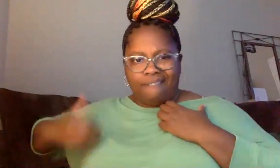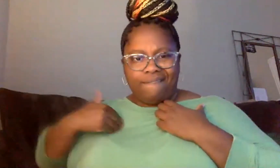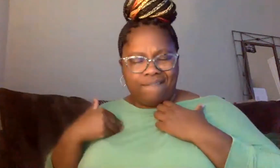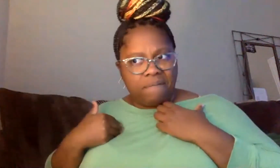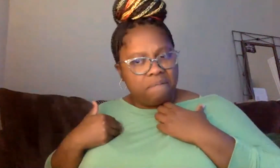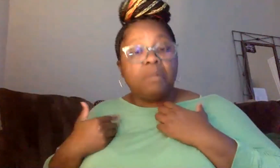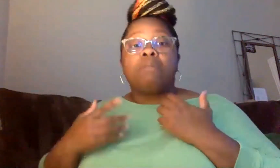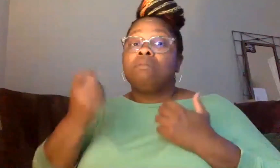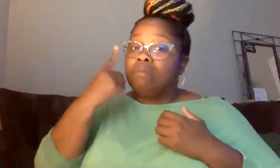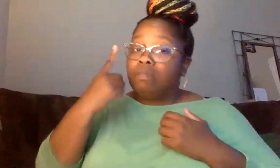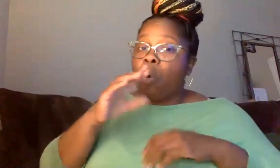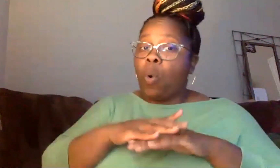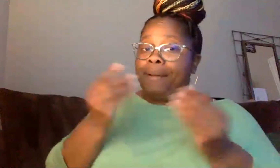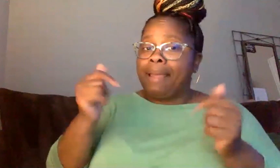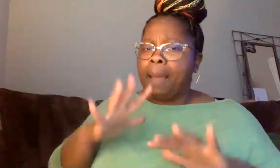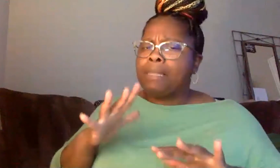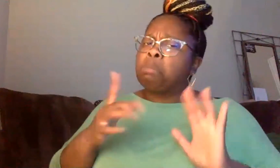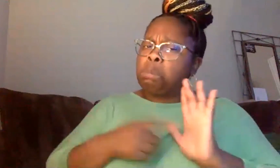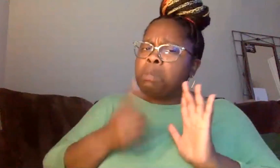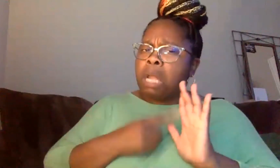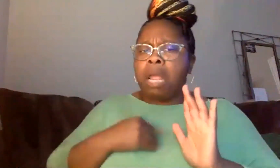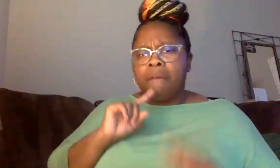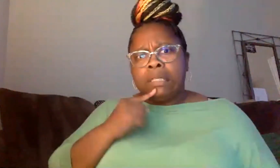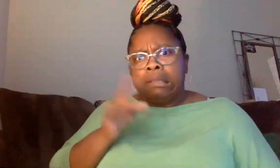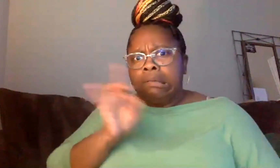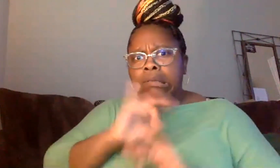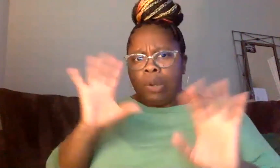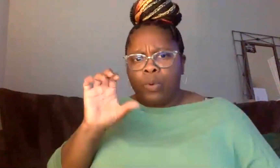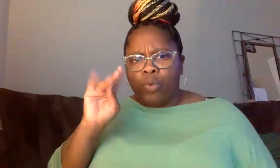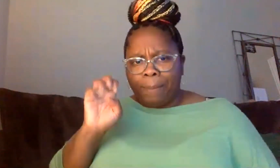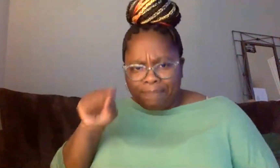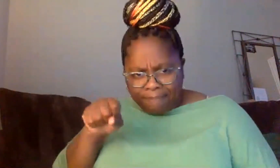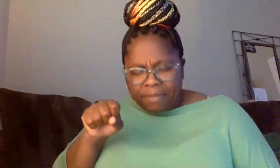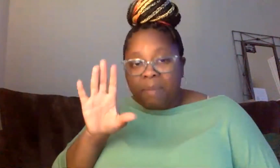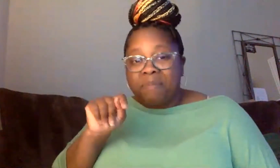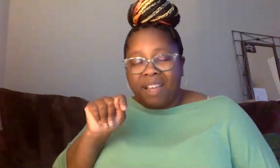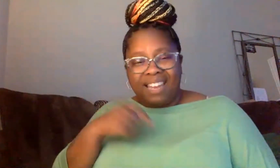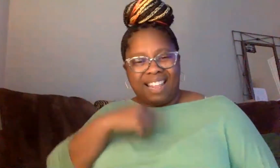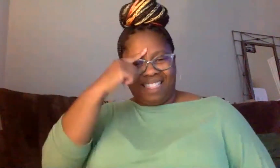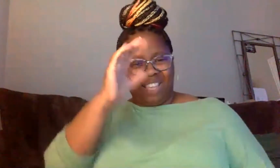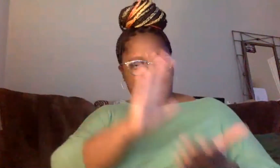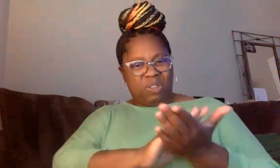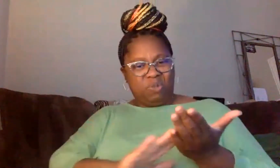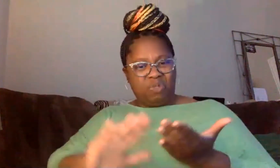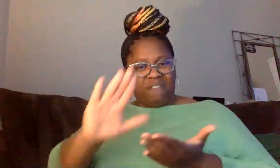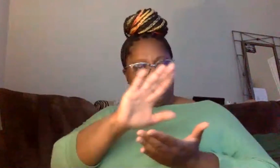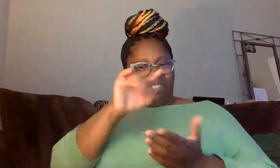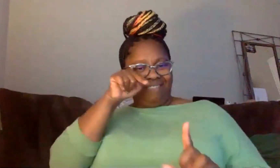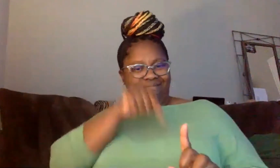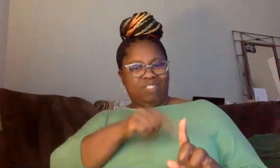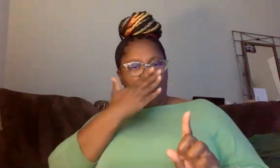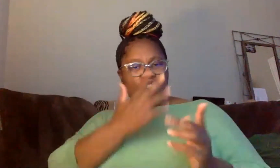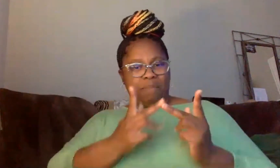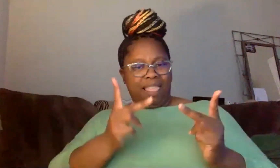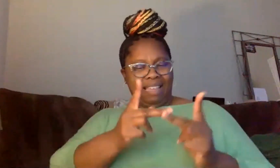serious crime on campus, but I don't think that, that a university is a good environment to